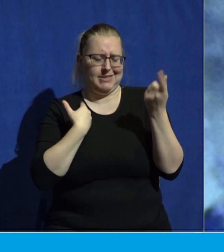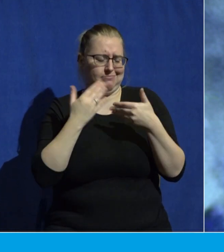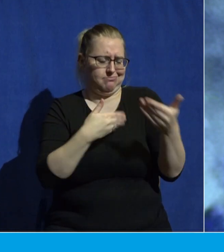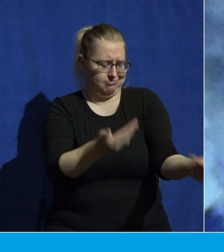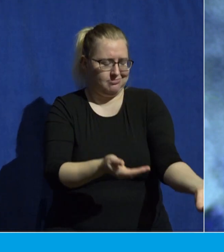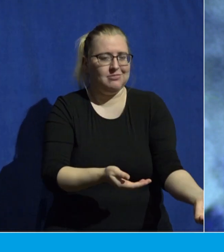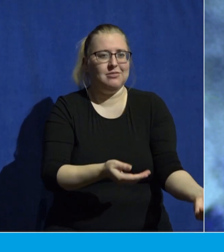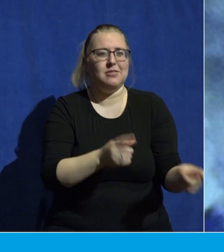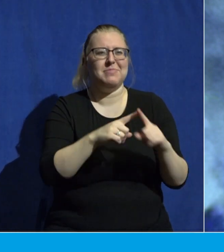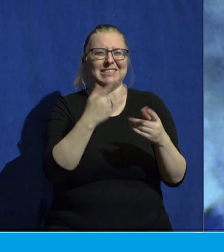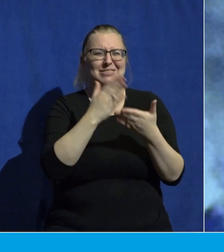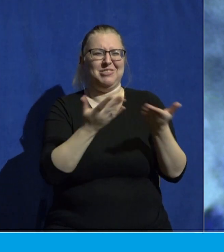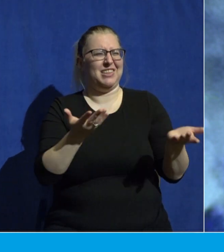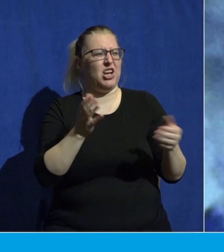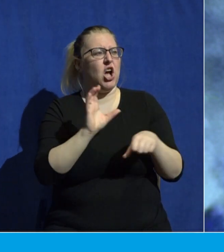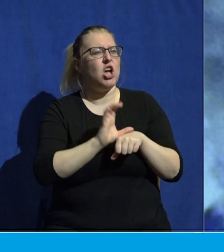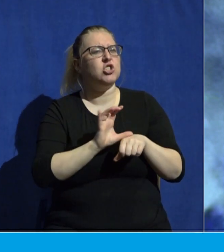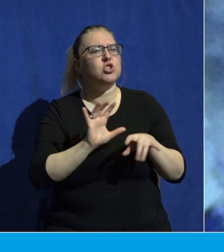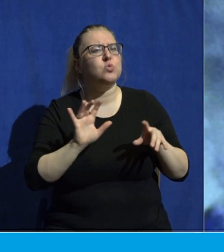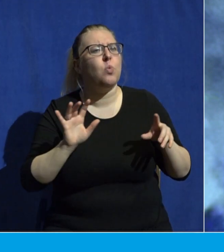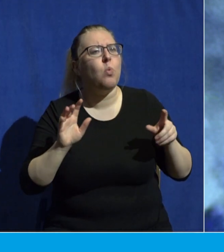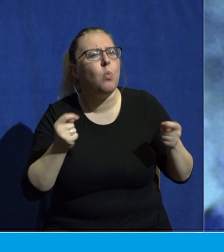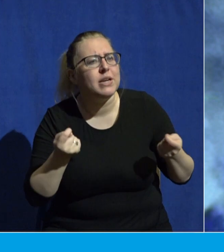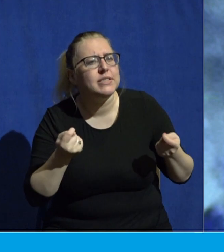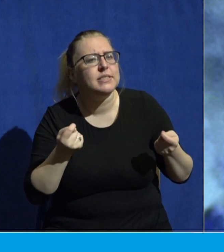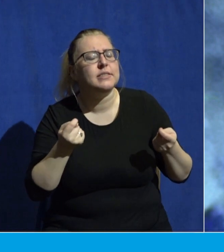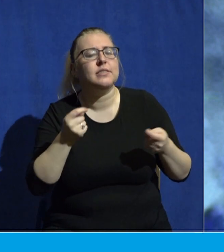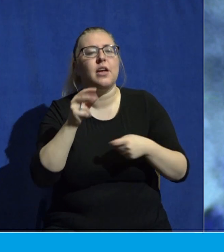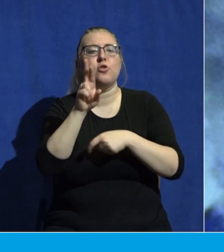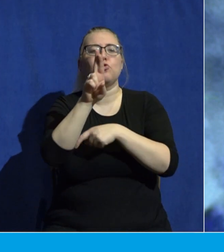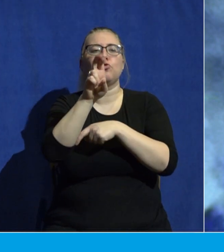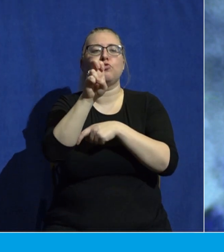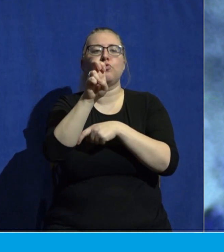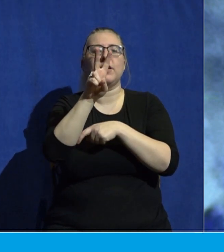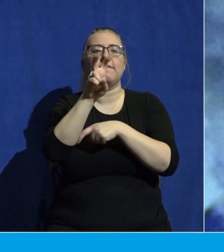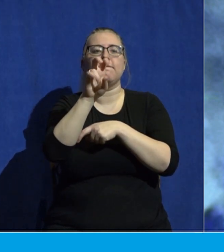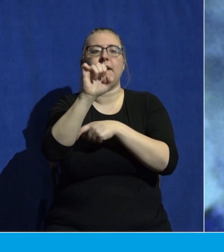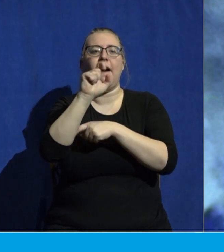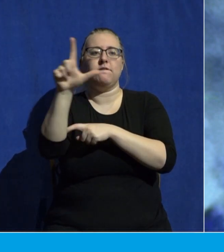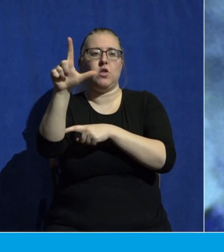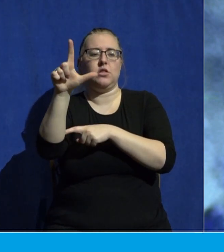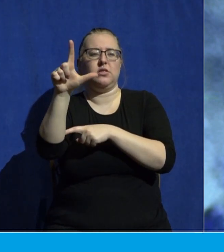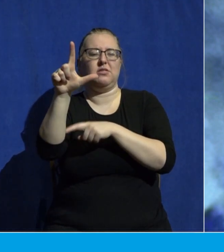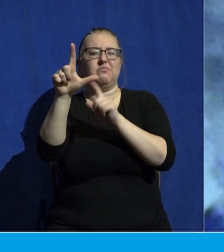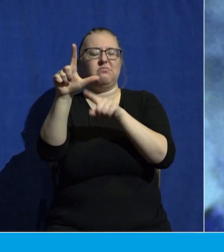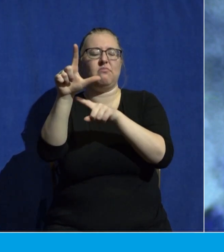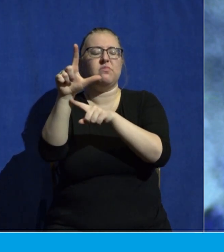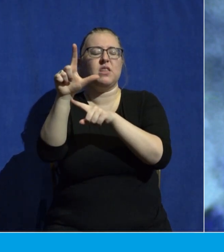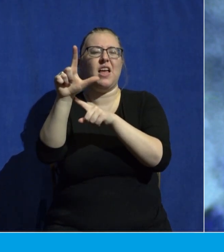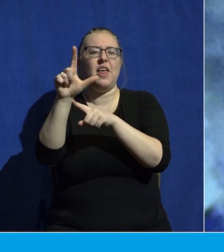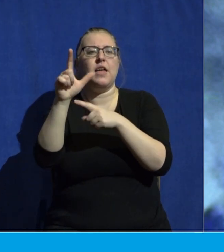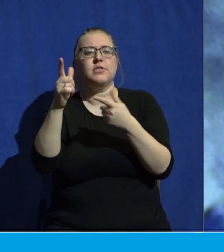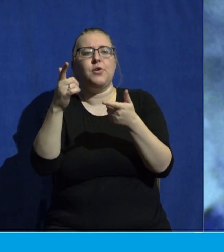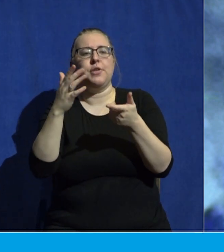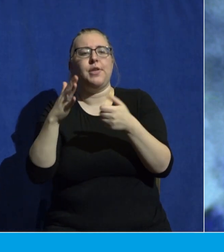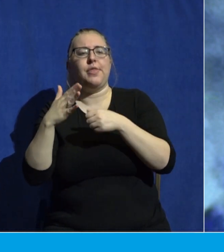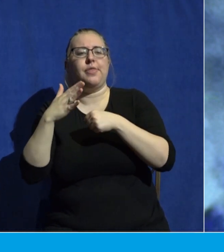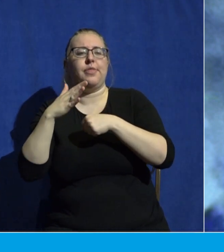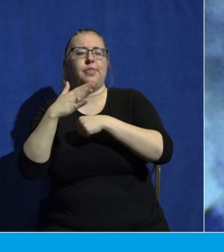you are like, a church what? But it's a church revival. The part of the country where I grew up in, the churches